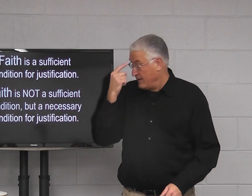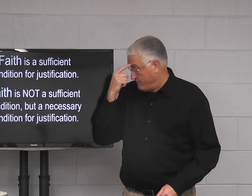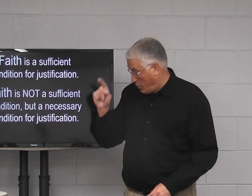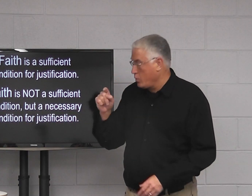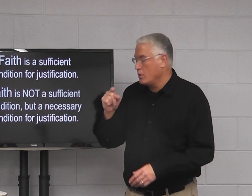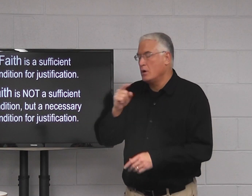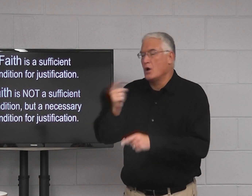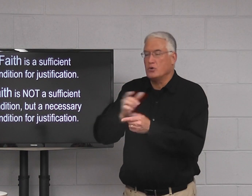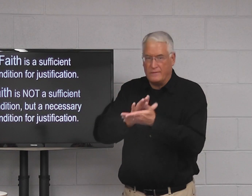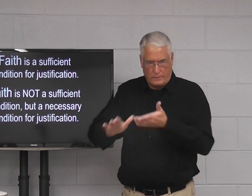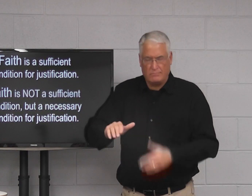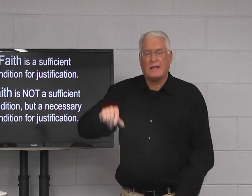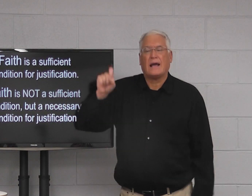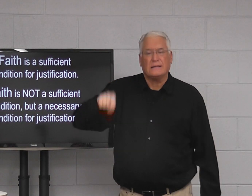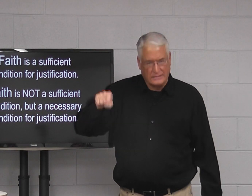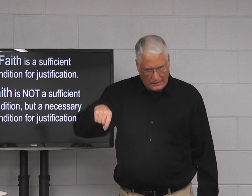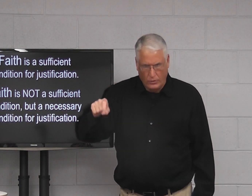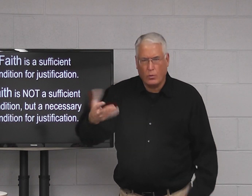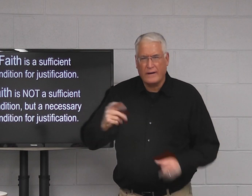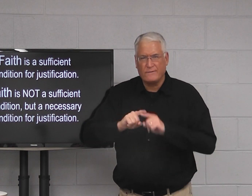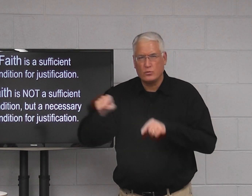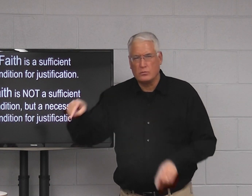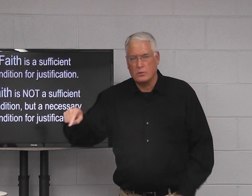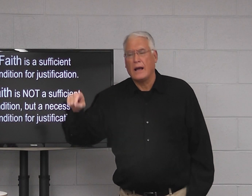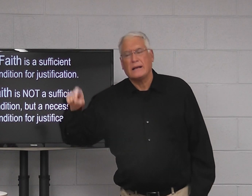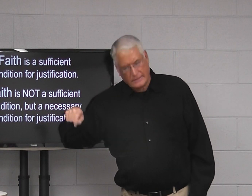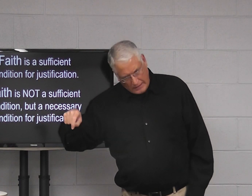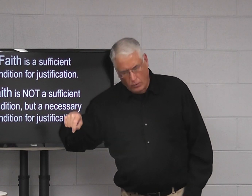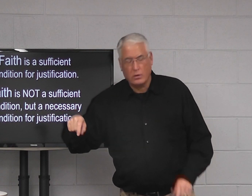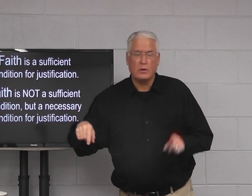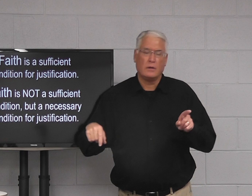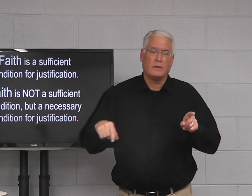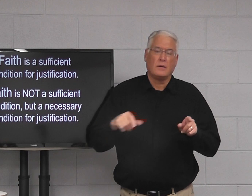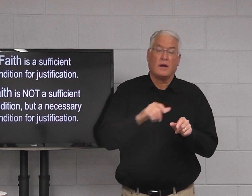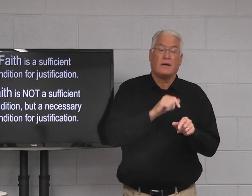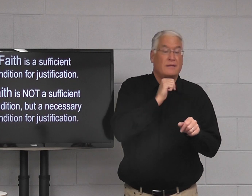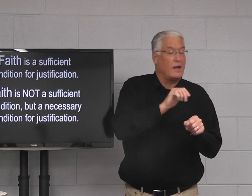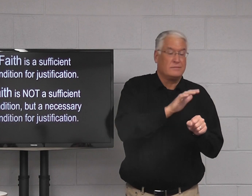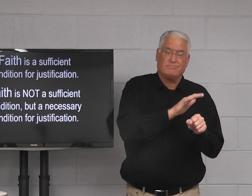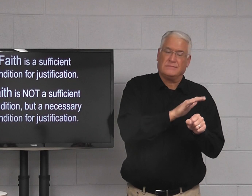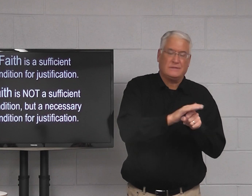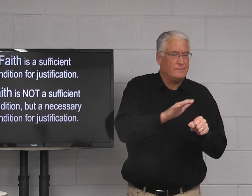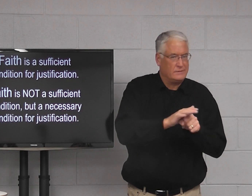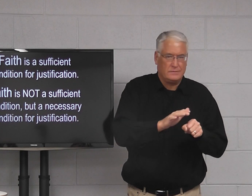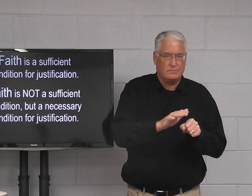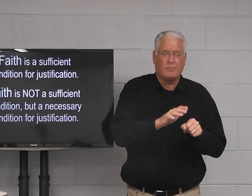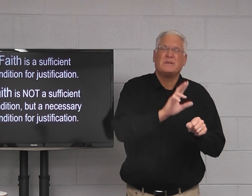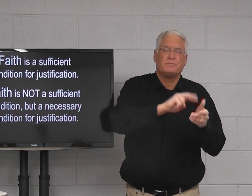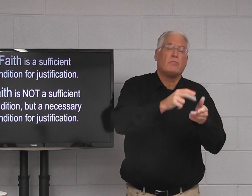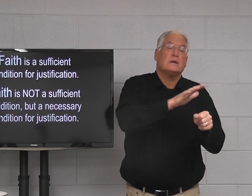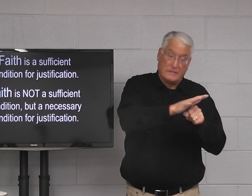condition for justification. So not enough